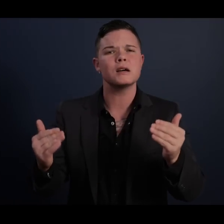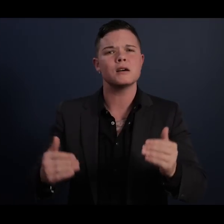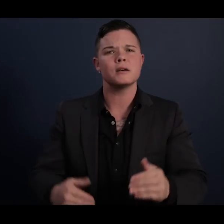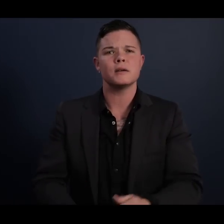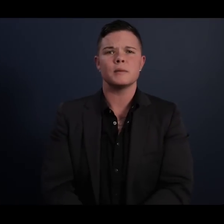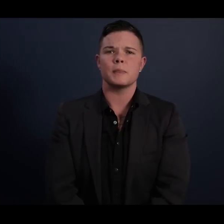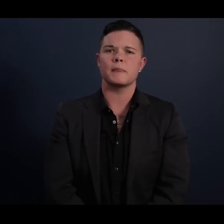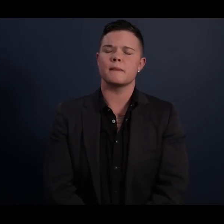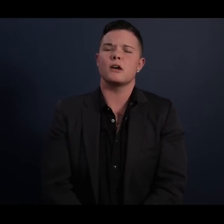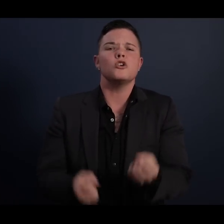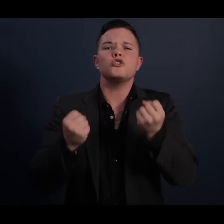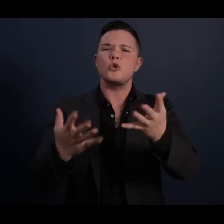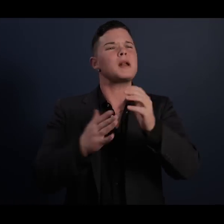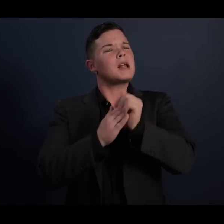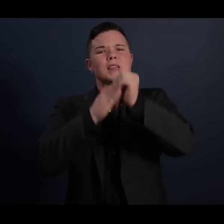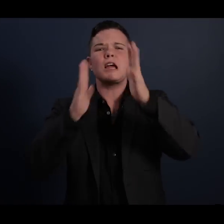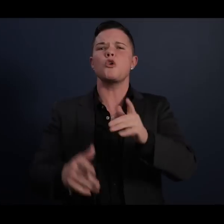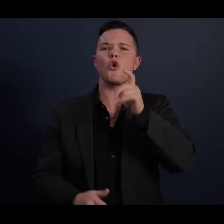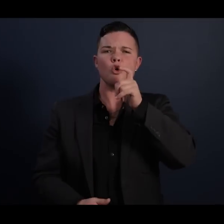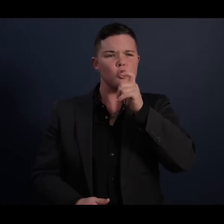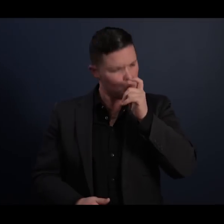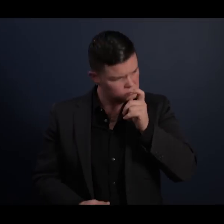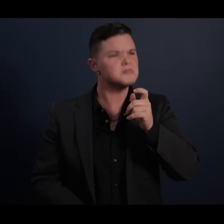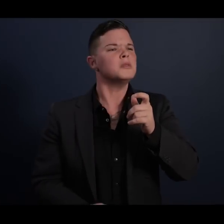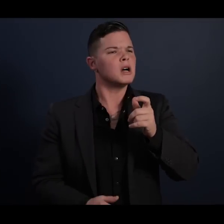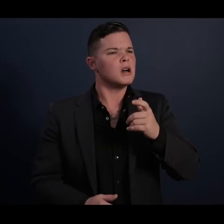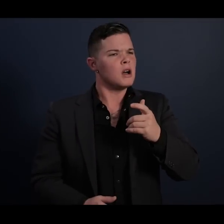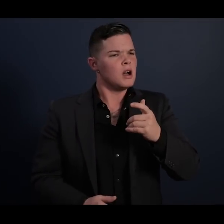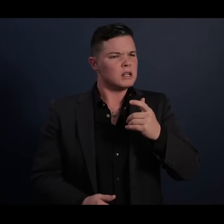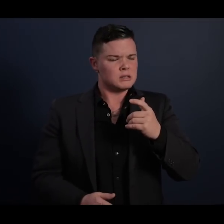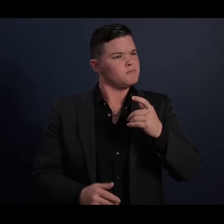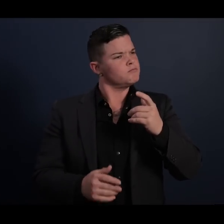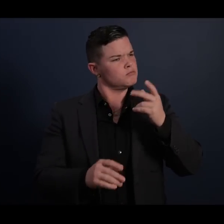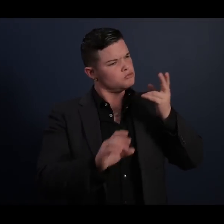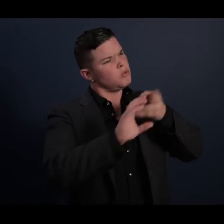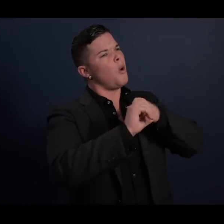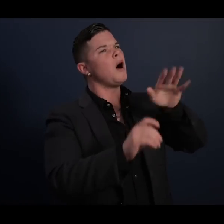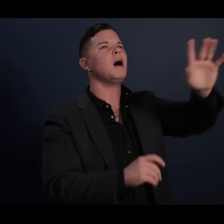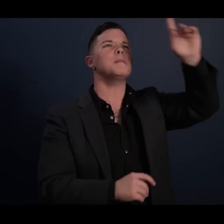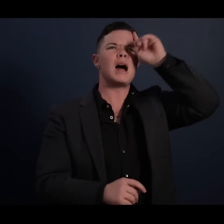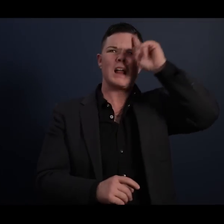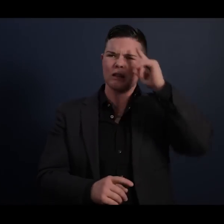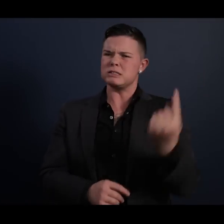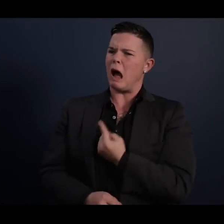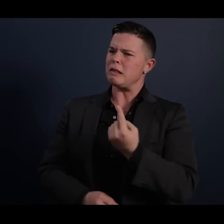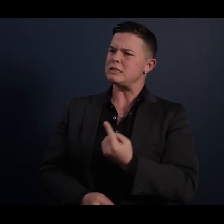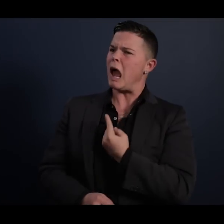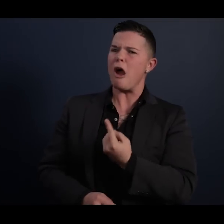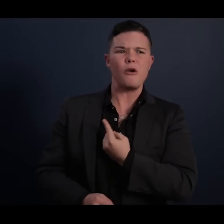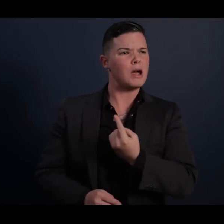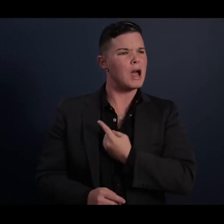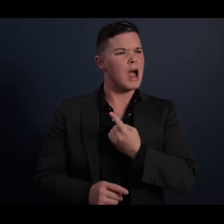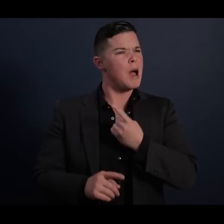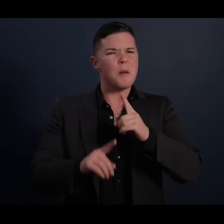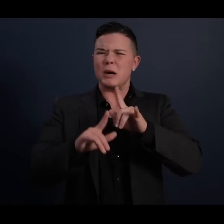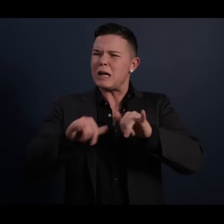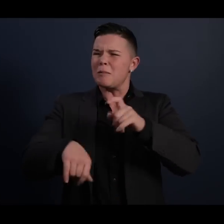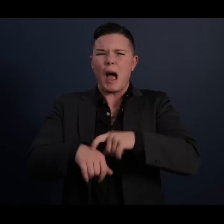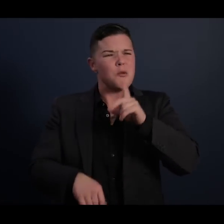There are too many leaders who claim solidarity with Madiba's struggle for freedom, but do not tolerate dissent from their own